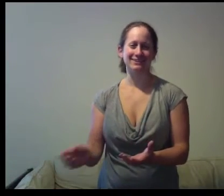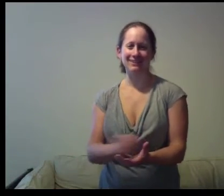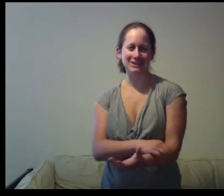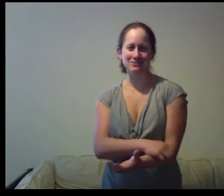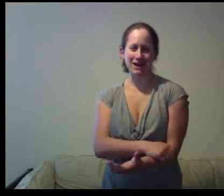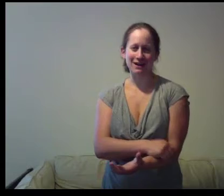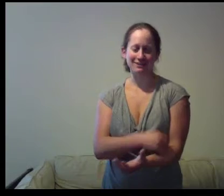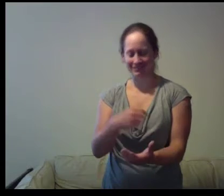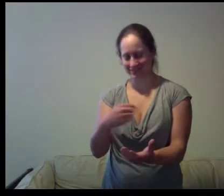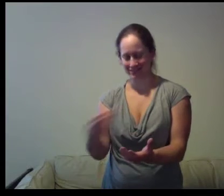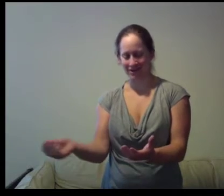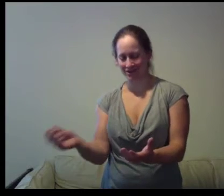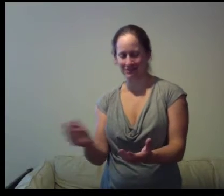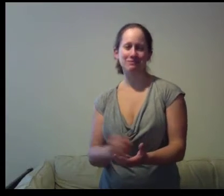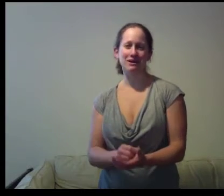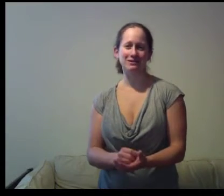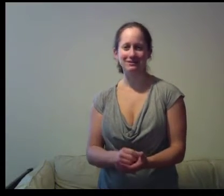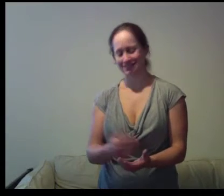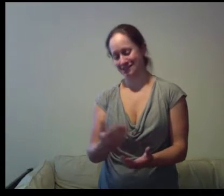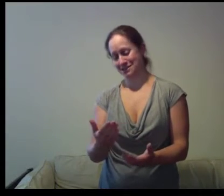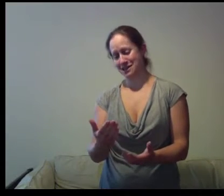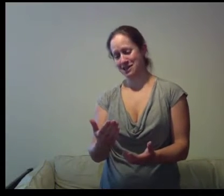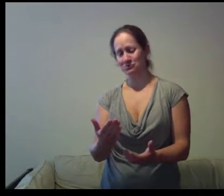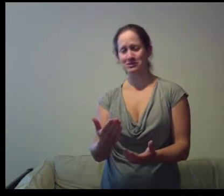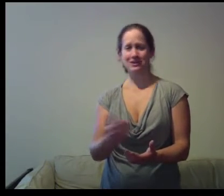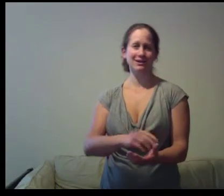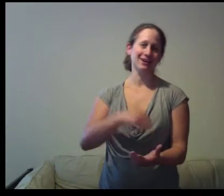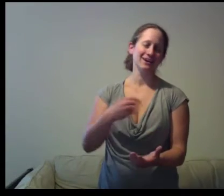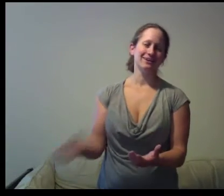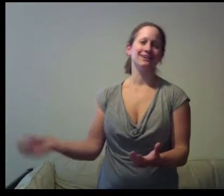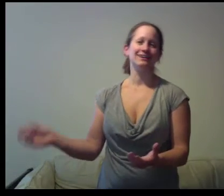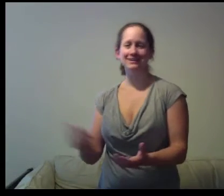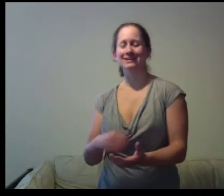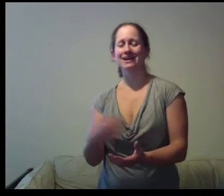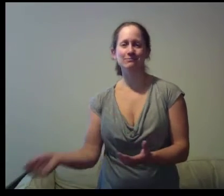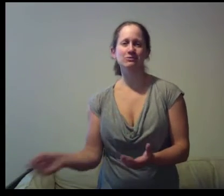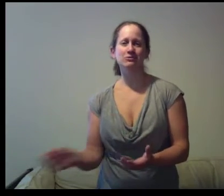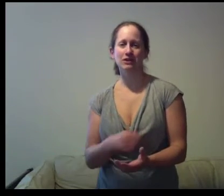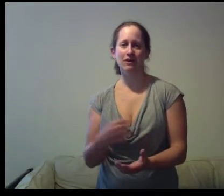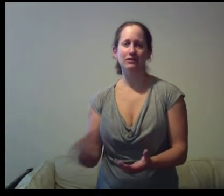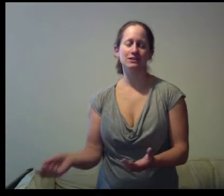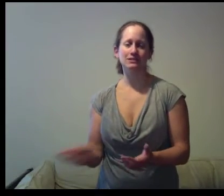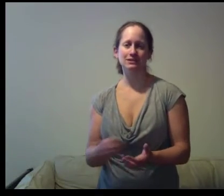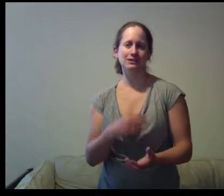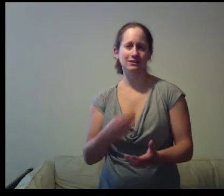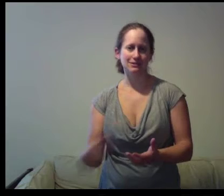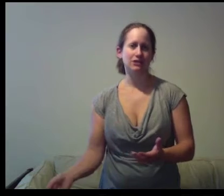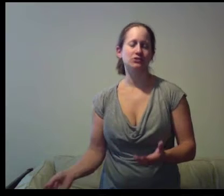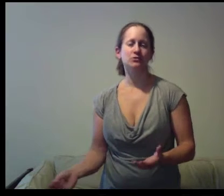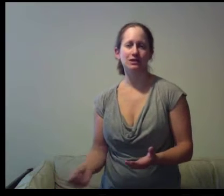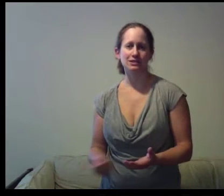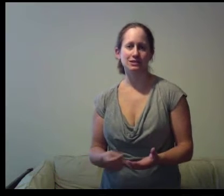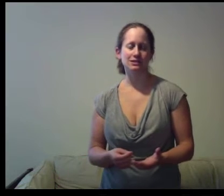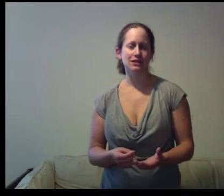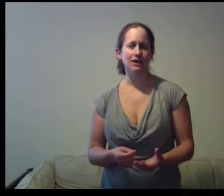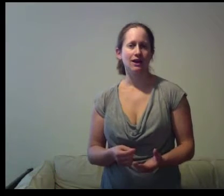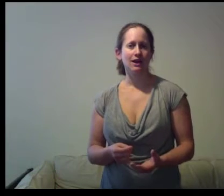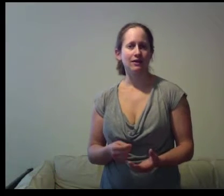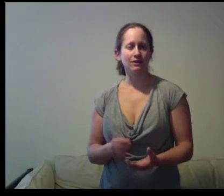they're writing you back there to your autoresponder and saying hey you suck right in between all these he's got two aces and then